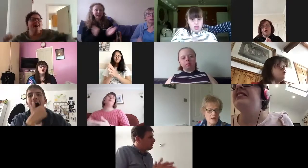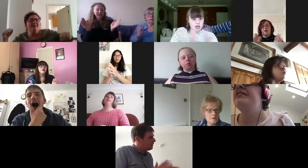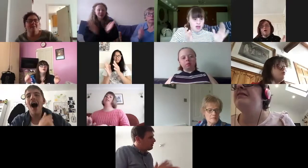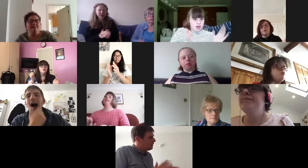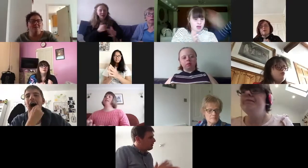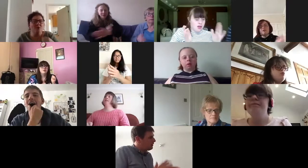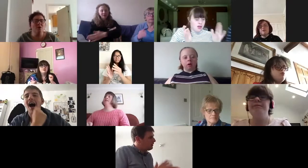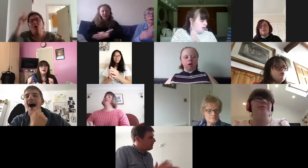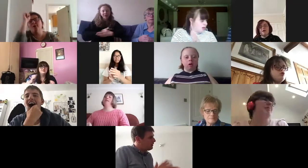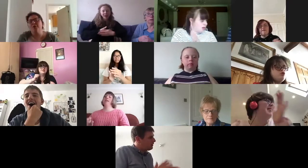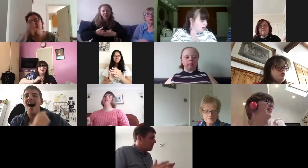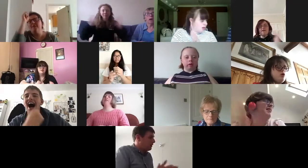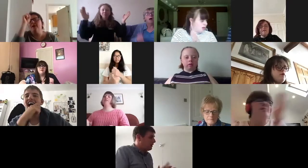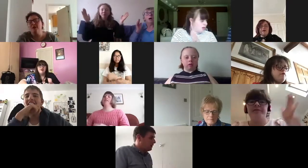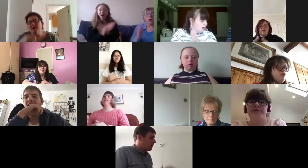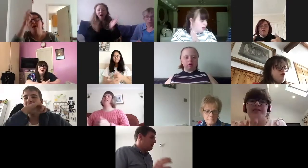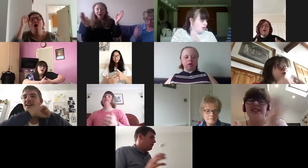goes on forever, oh,